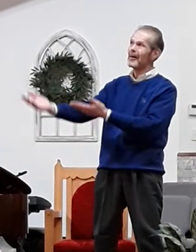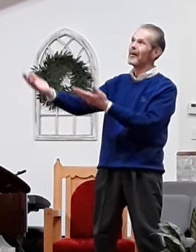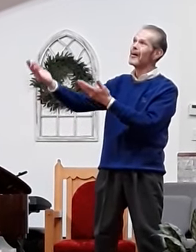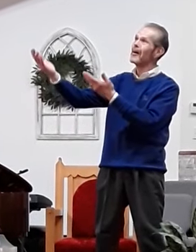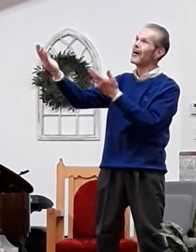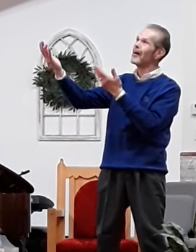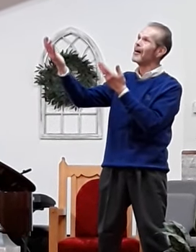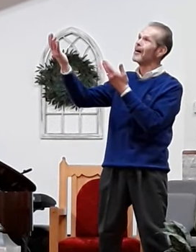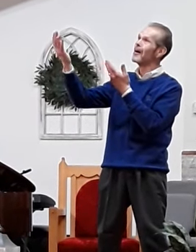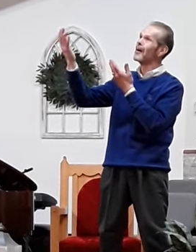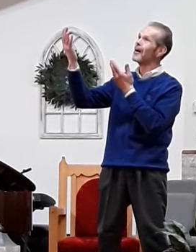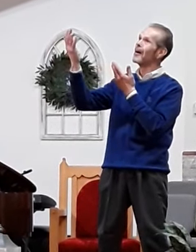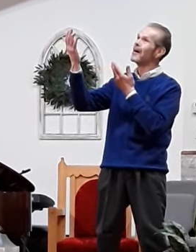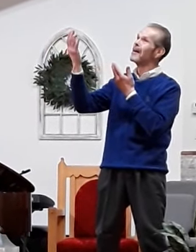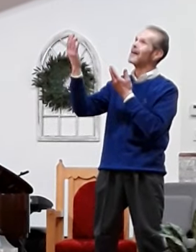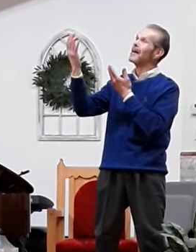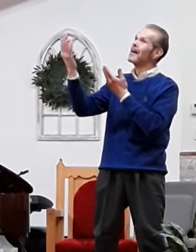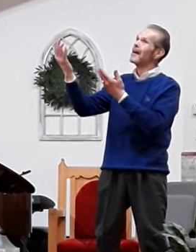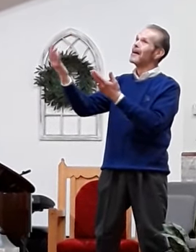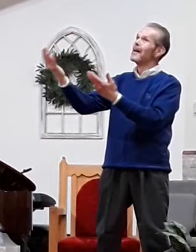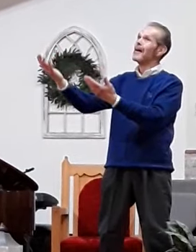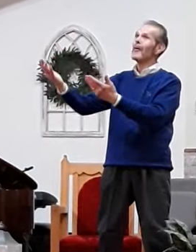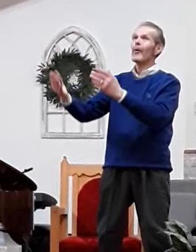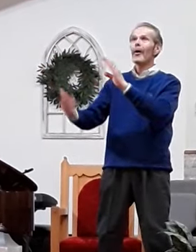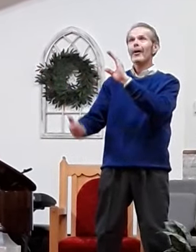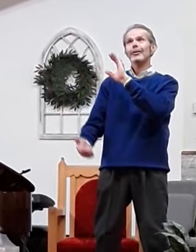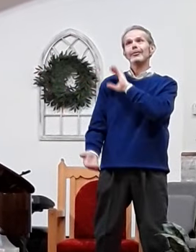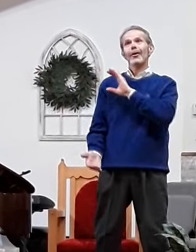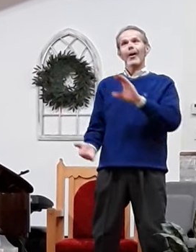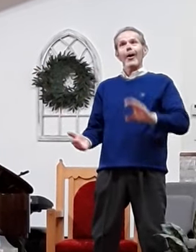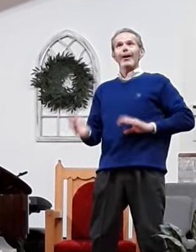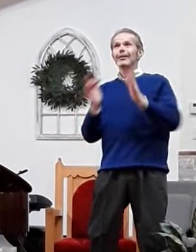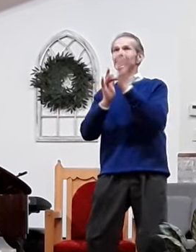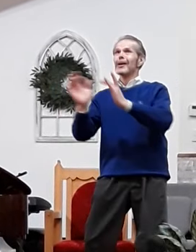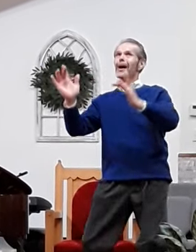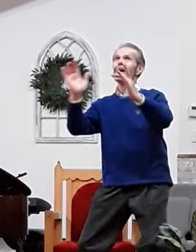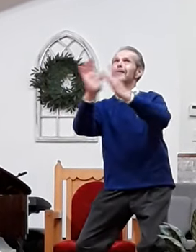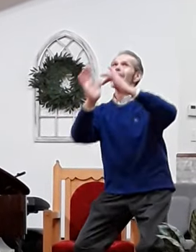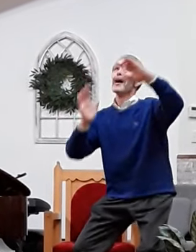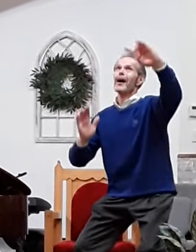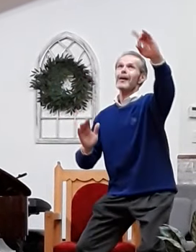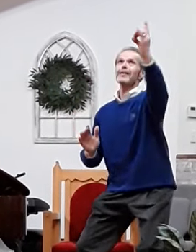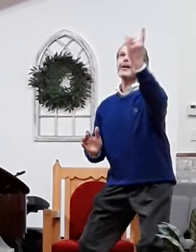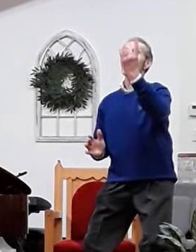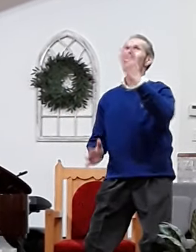art. When Christ shall come,